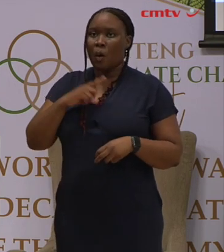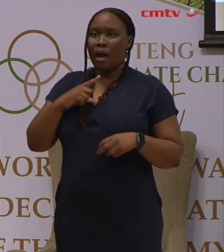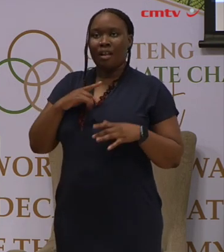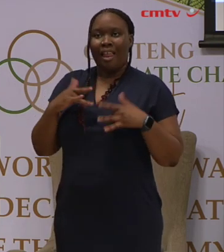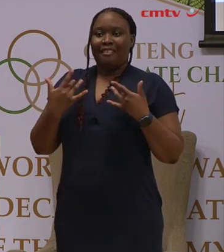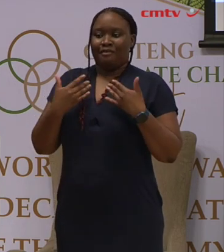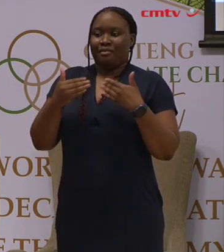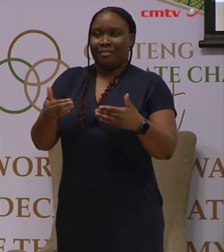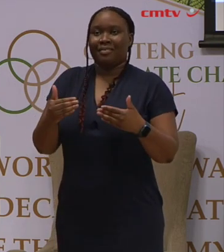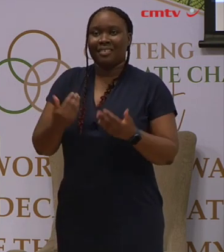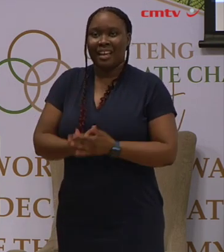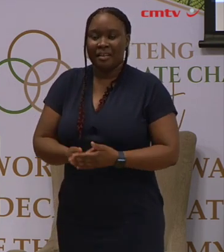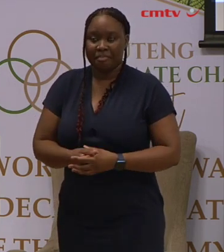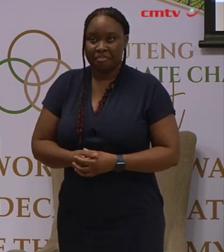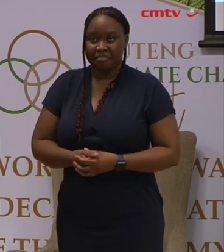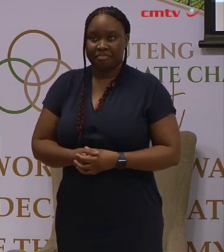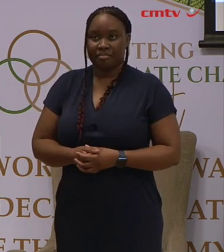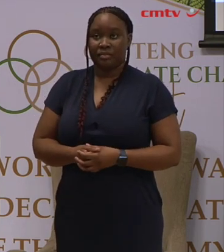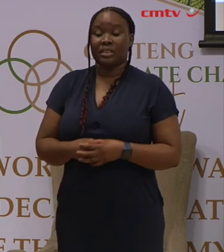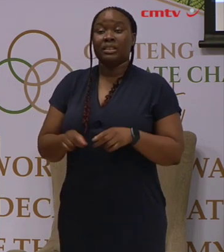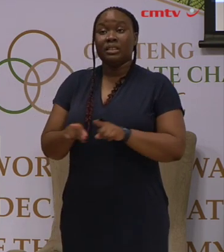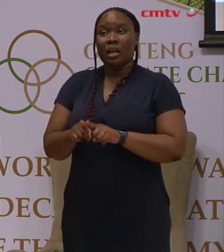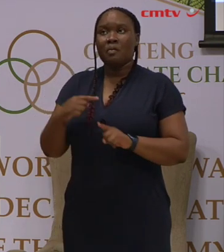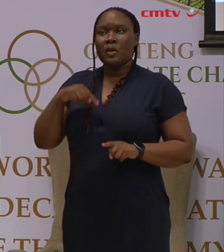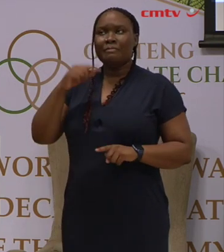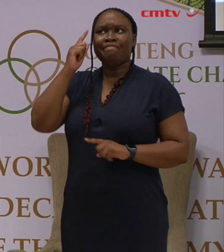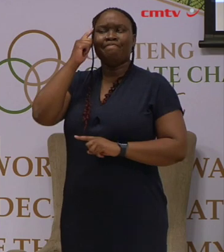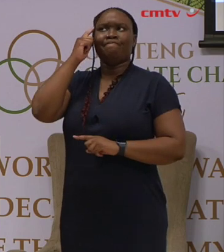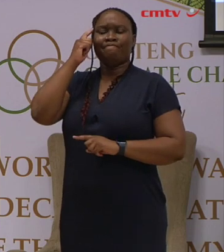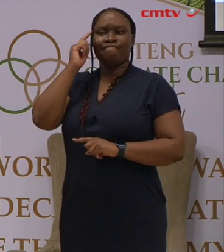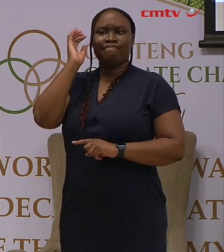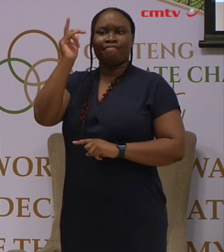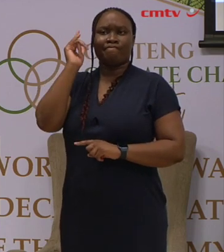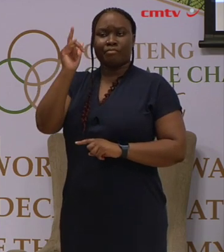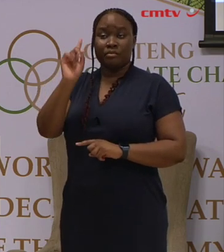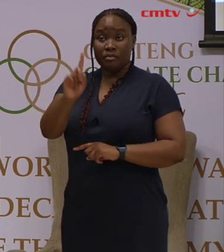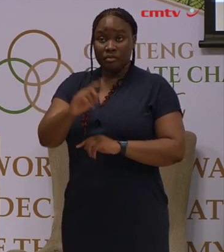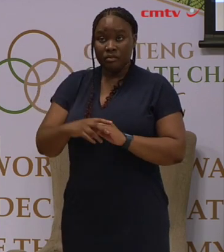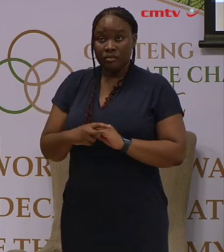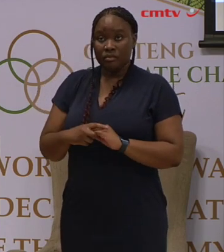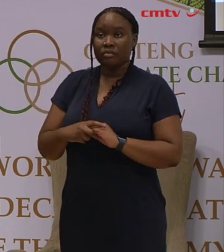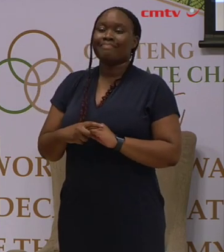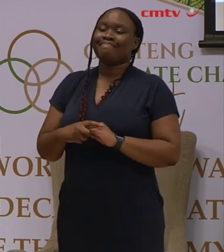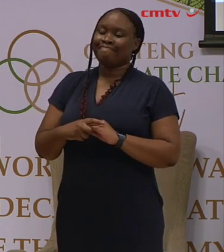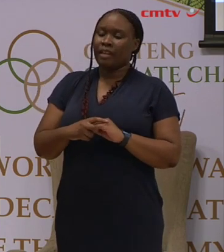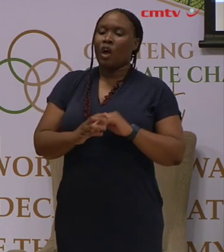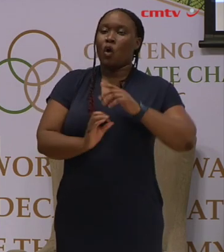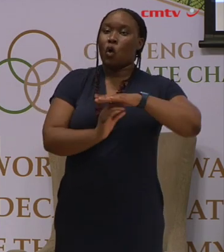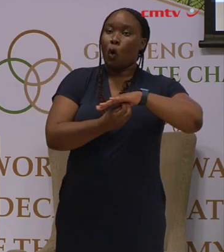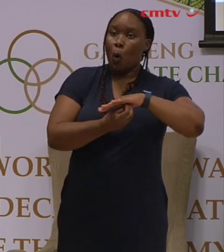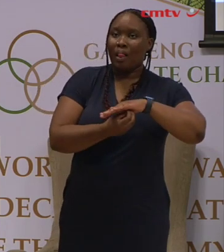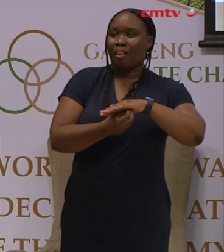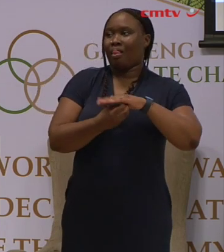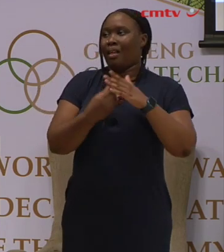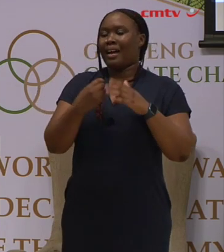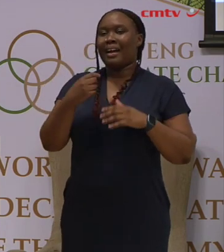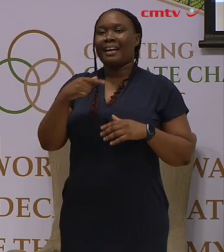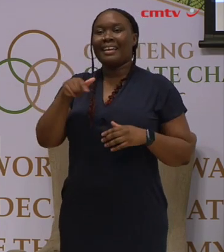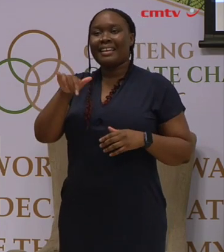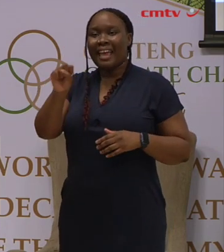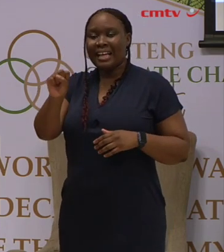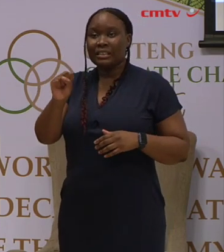Further consideration ought to be made to our heavy reliance on fossil fuels and